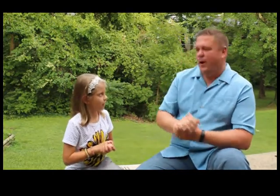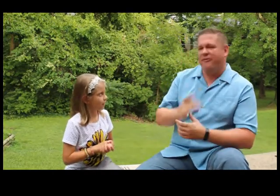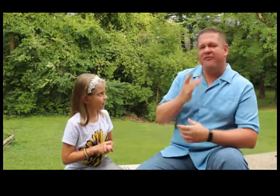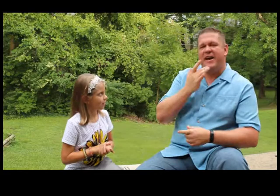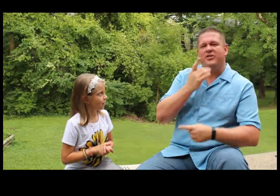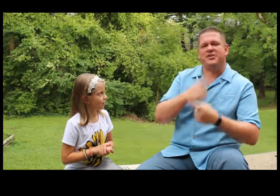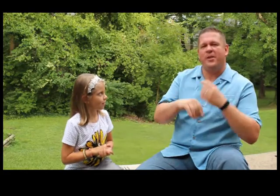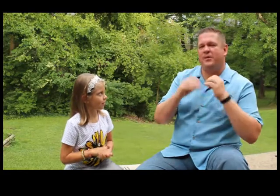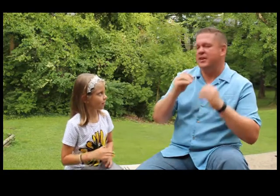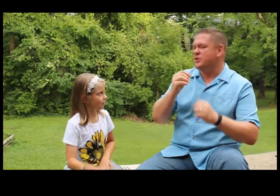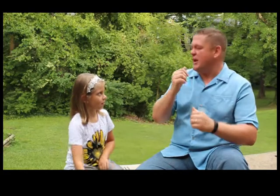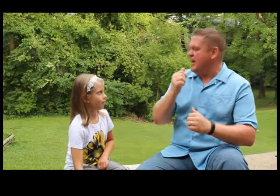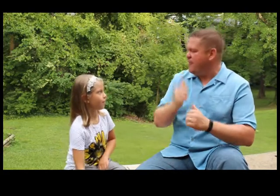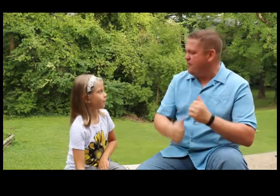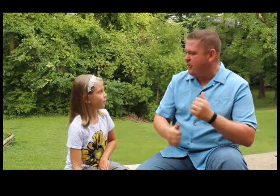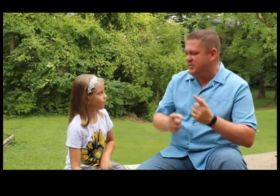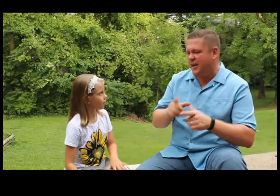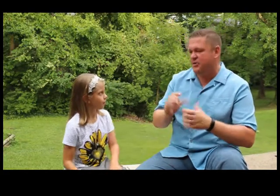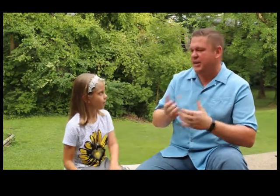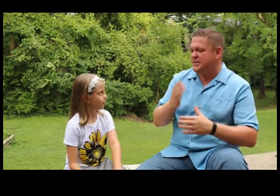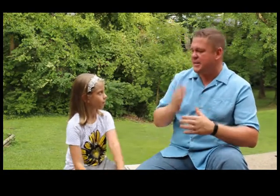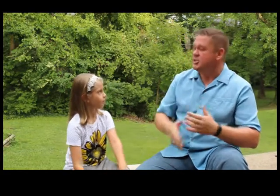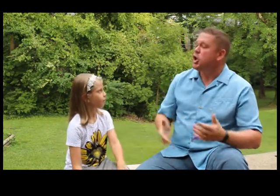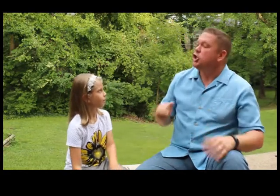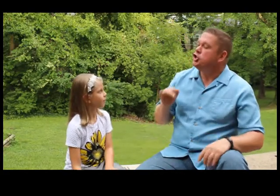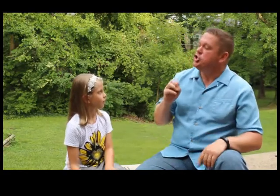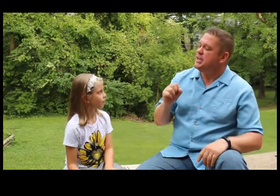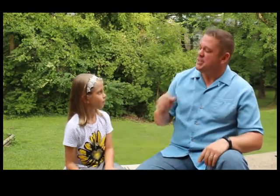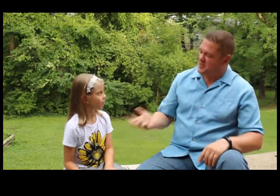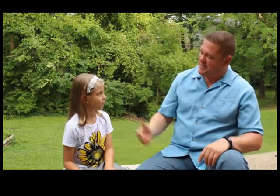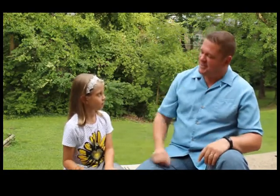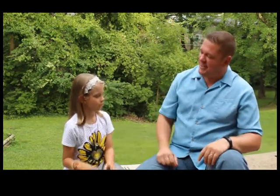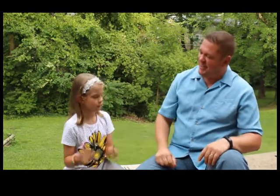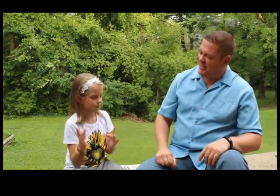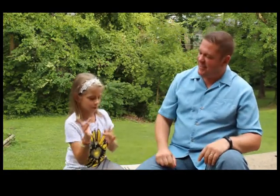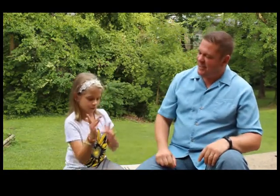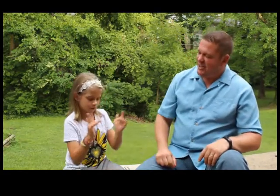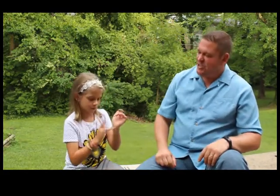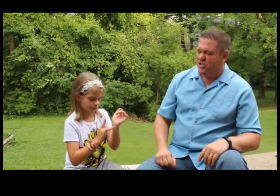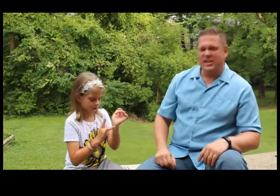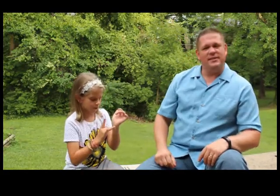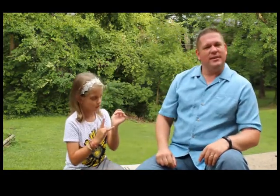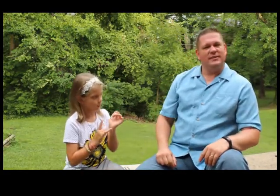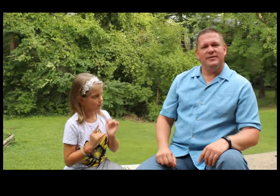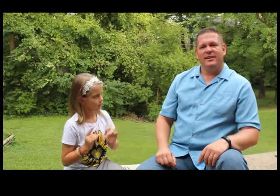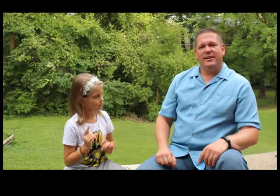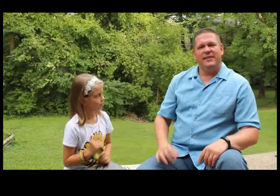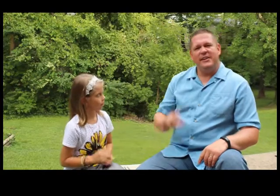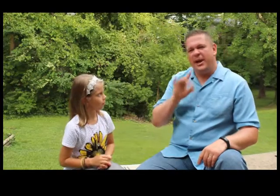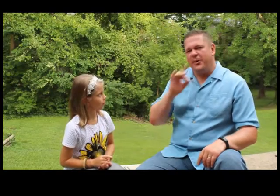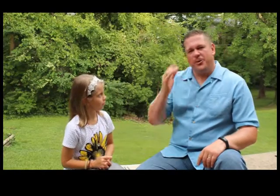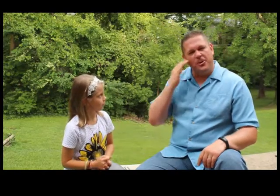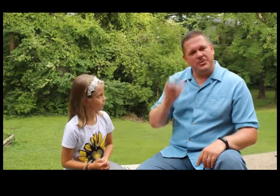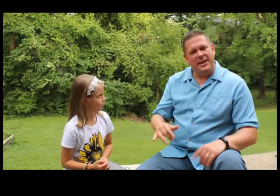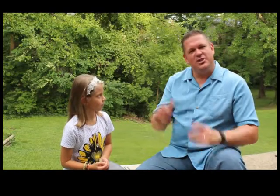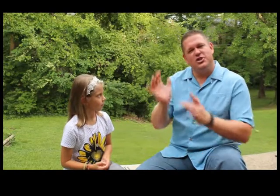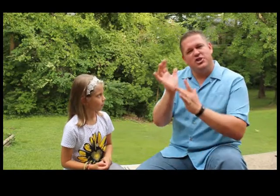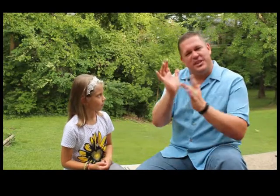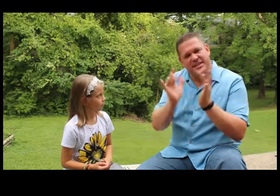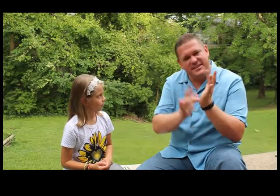my favorite sign we teach at every sign language class at the end is Jesus. What's that sign? Jesus. We're going to nail you on those. Jesus.